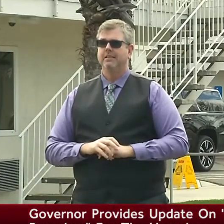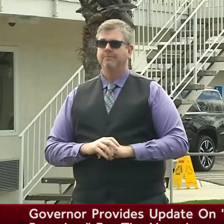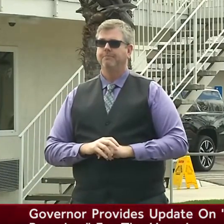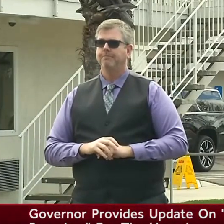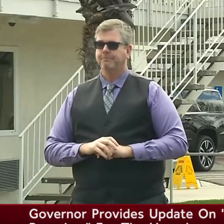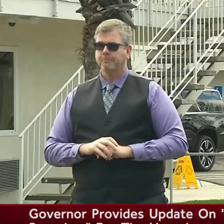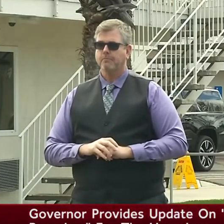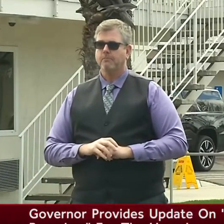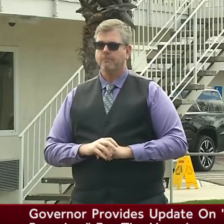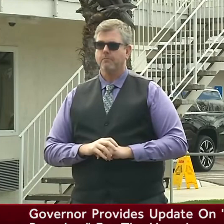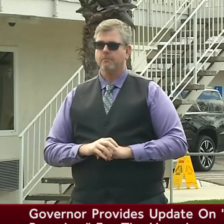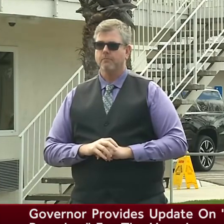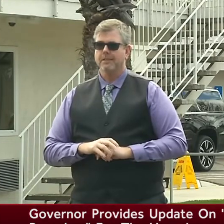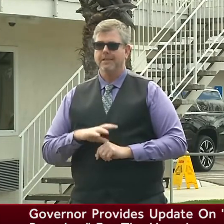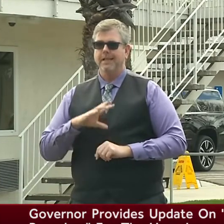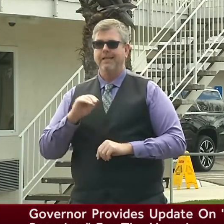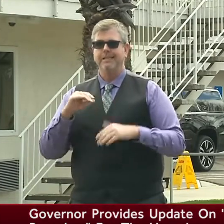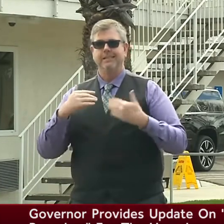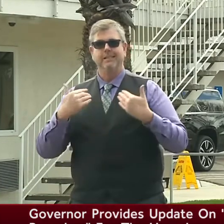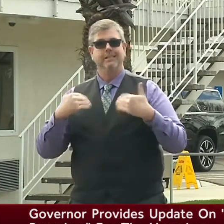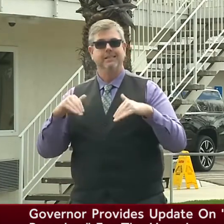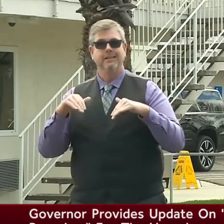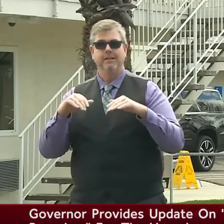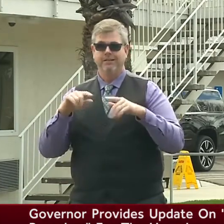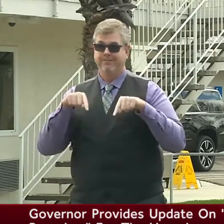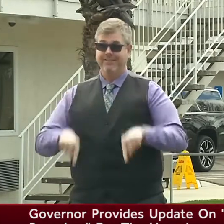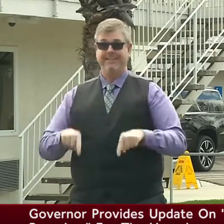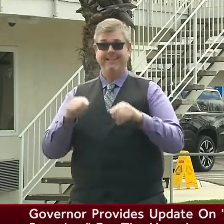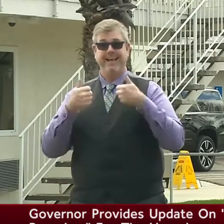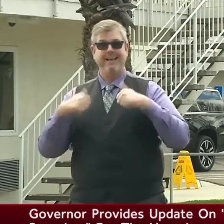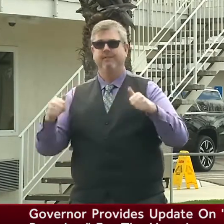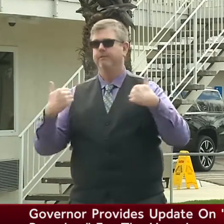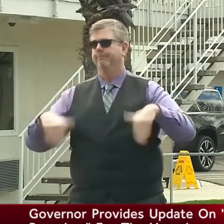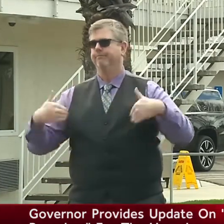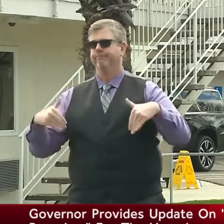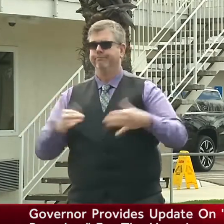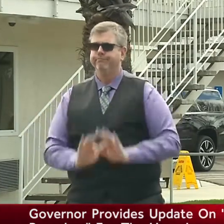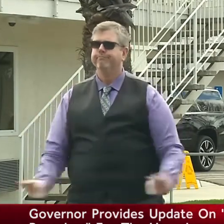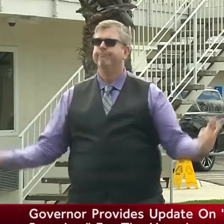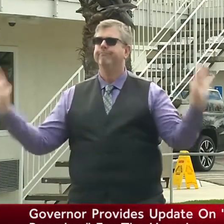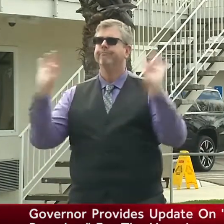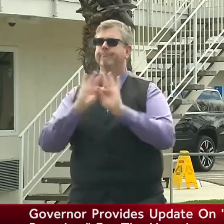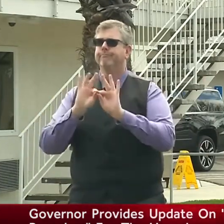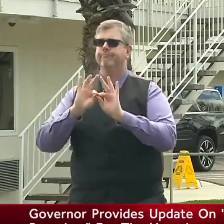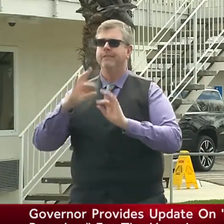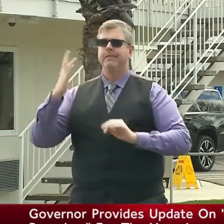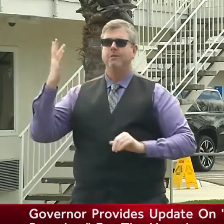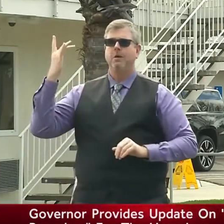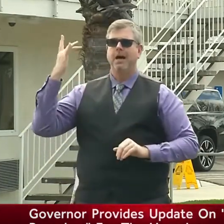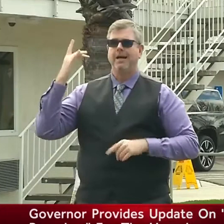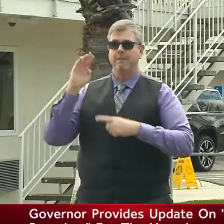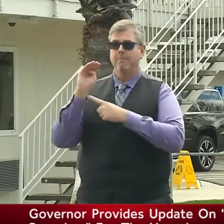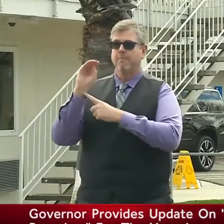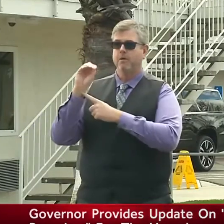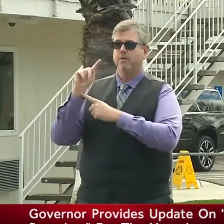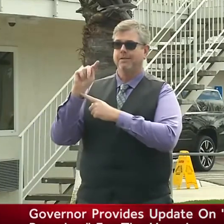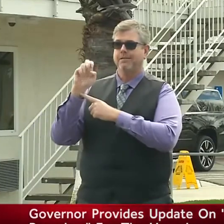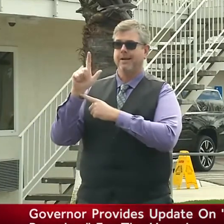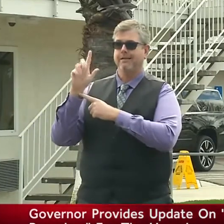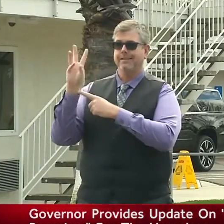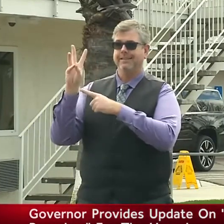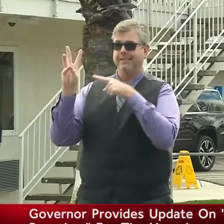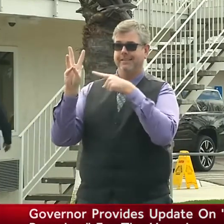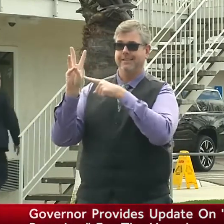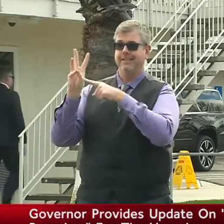significant by the announcement with Motel six in their corporate headquarters here in the state of California.